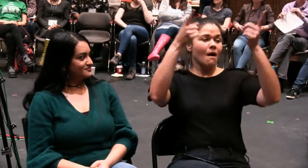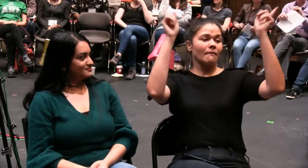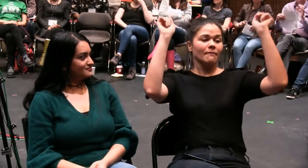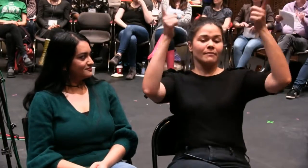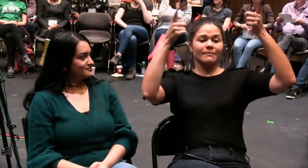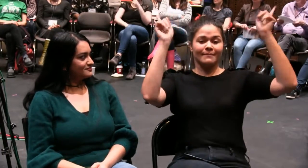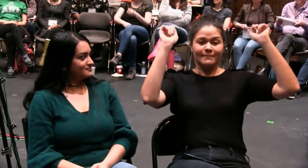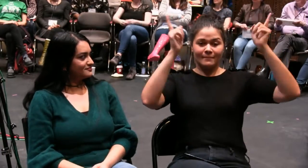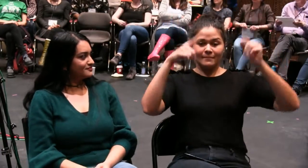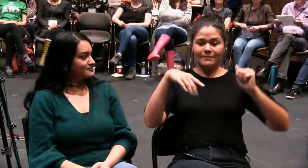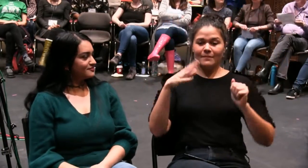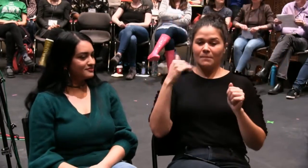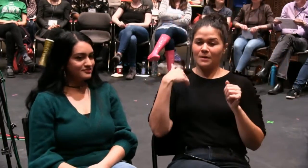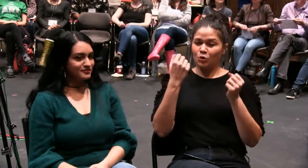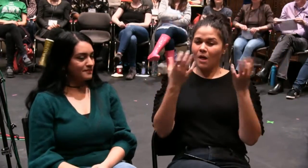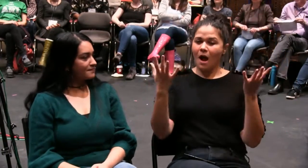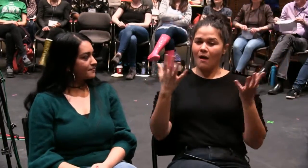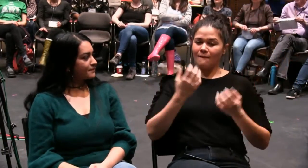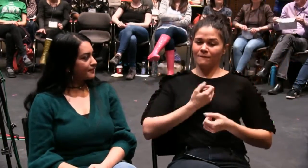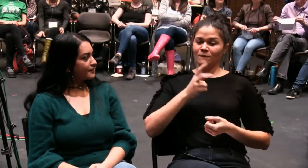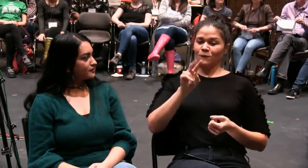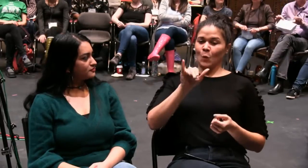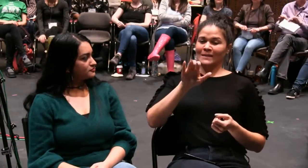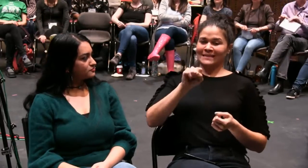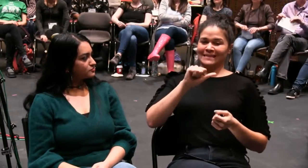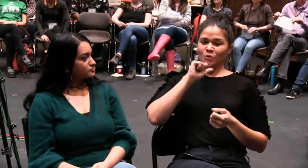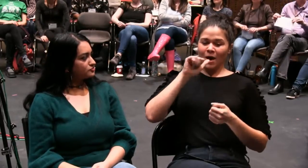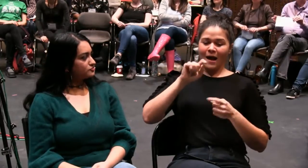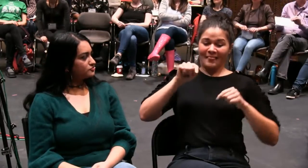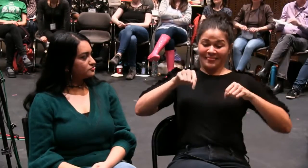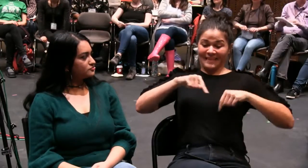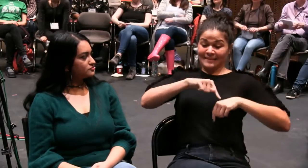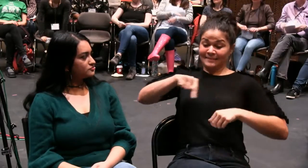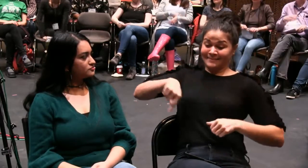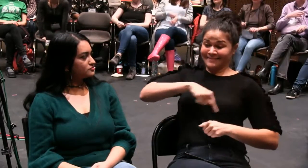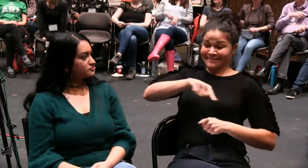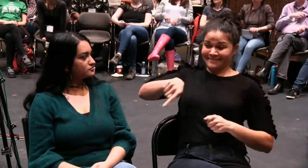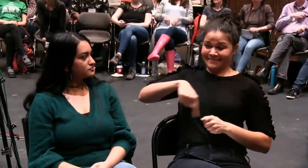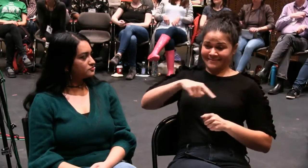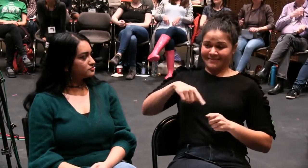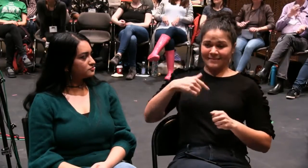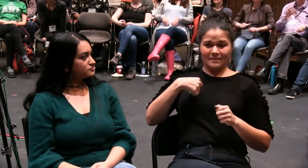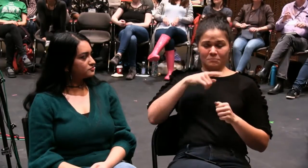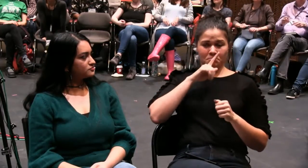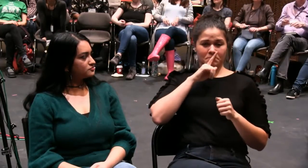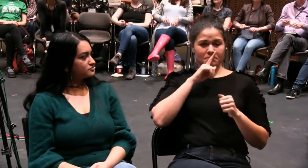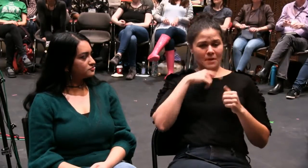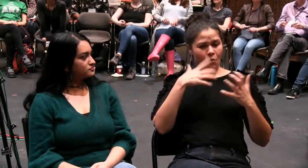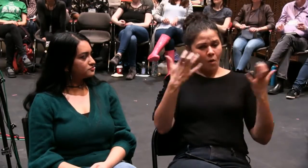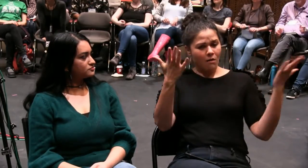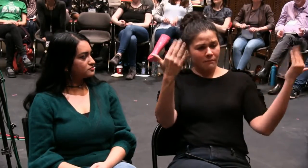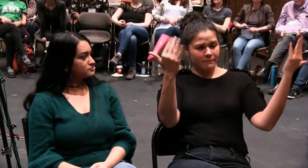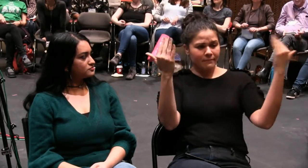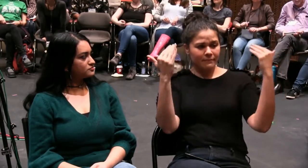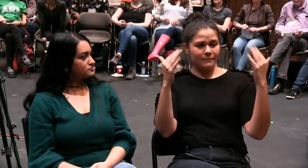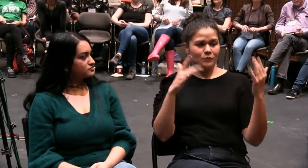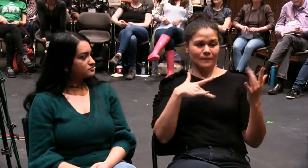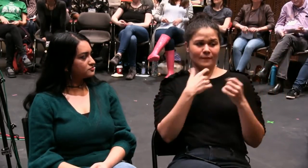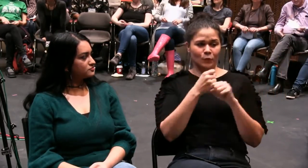I appreciate that comment, but I'm also mindful of the other voices in the room who haven't been part of this circle yet. And I want to